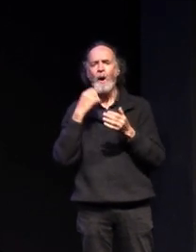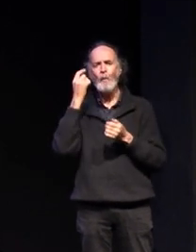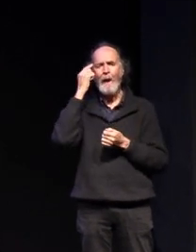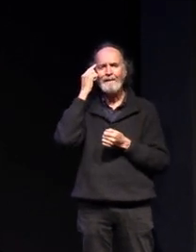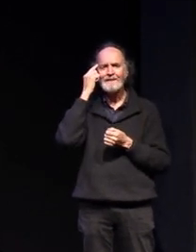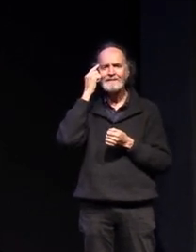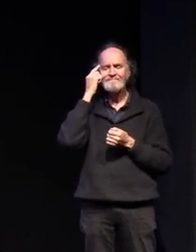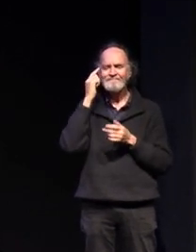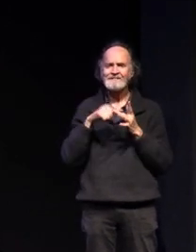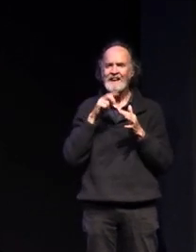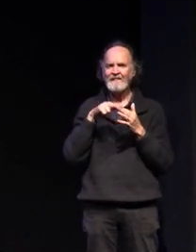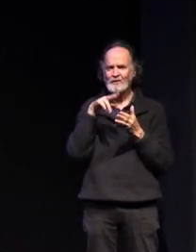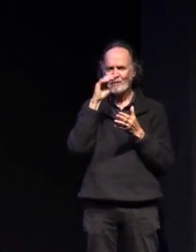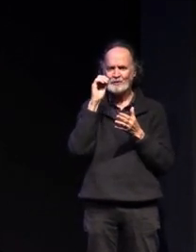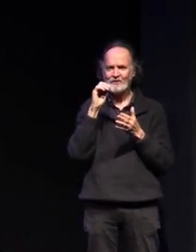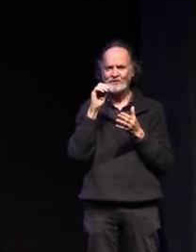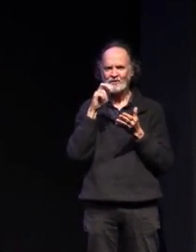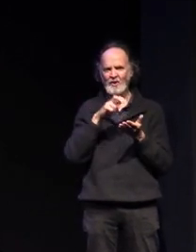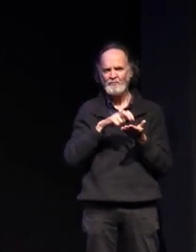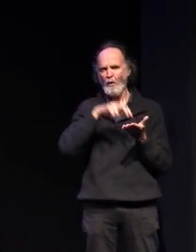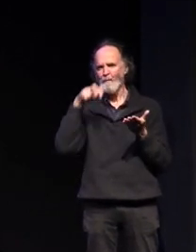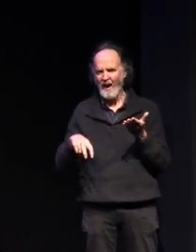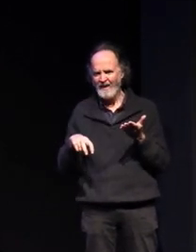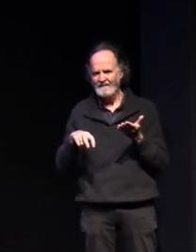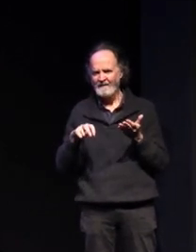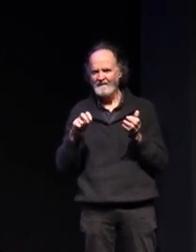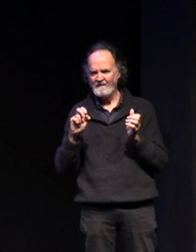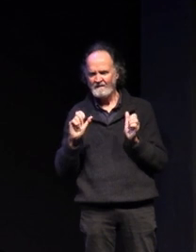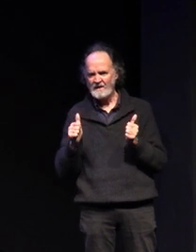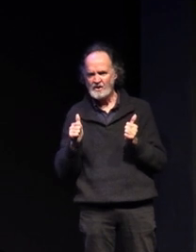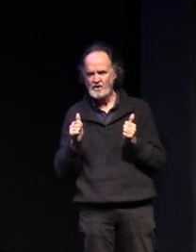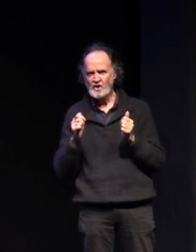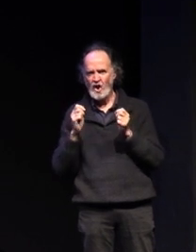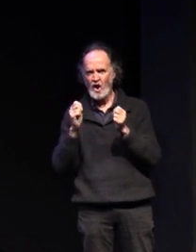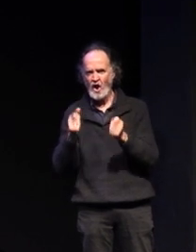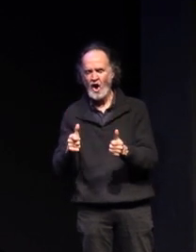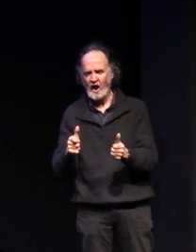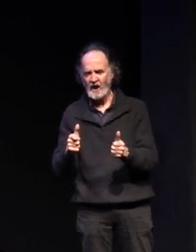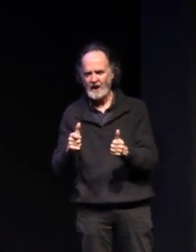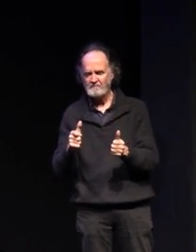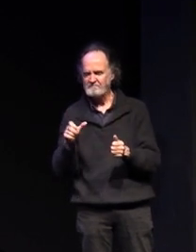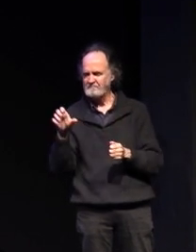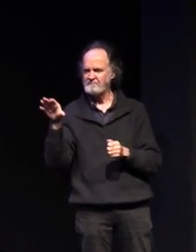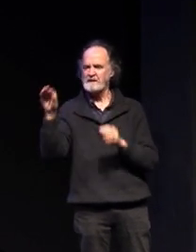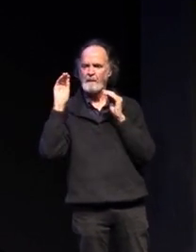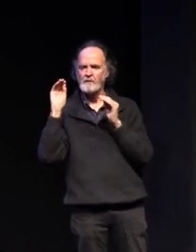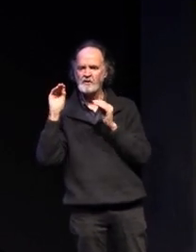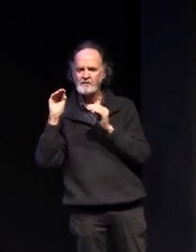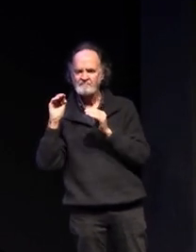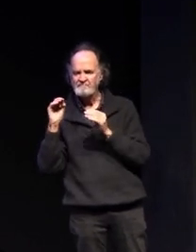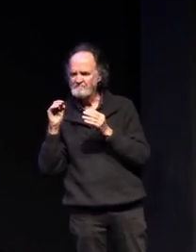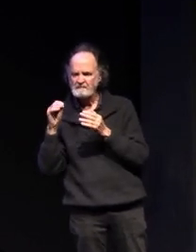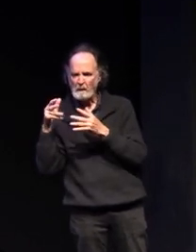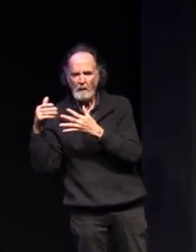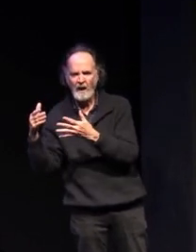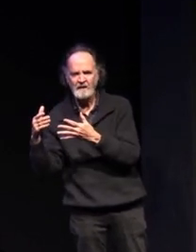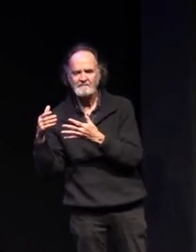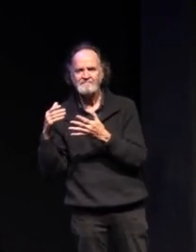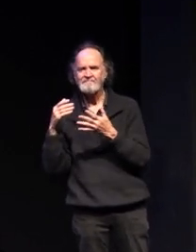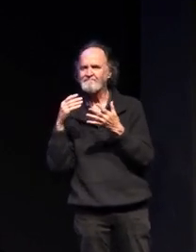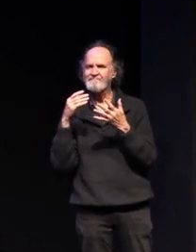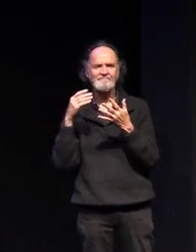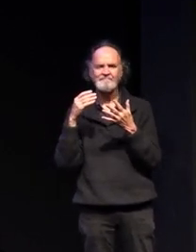school early and go to something that's not going to provide them with ongoing sustainable